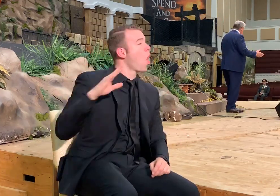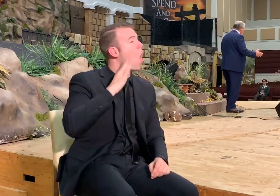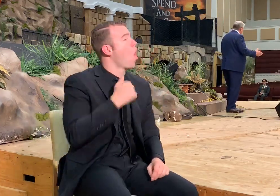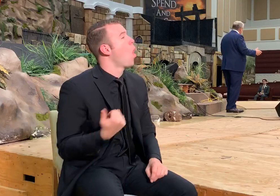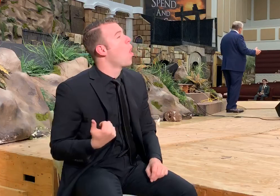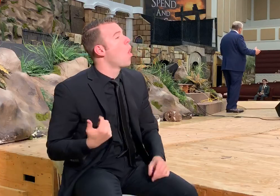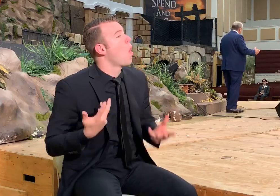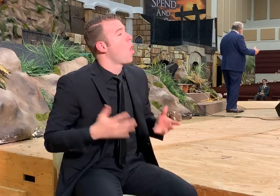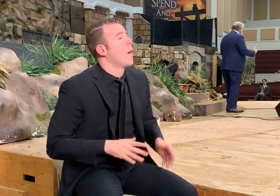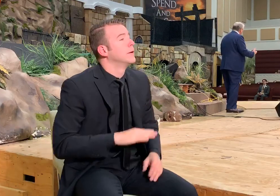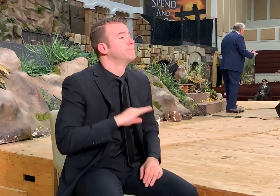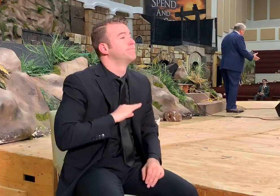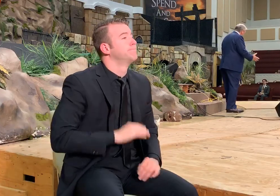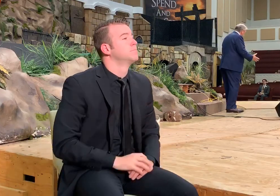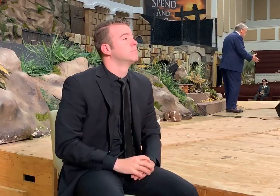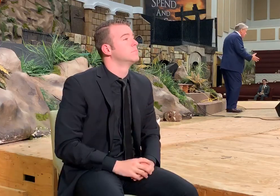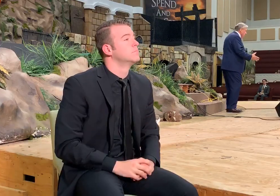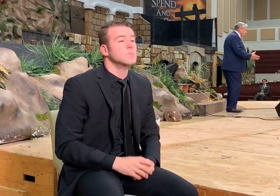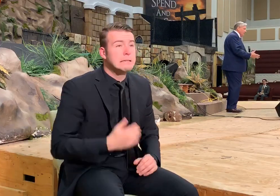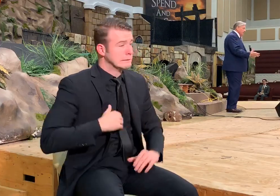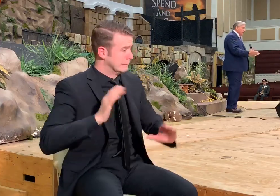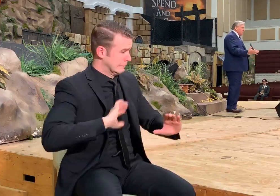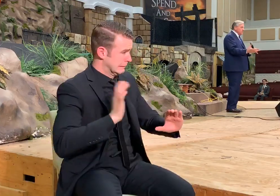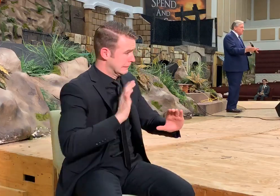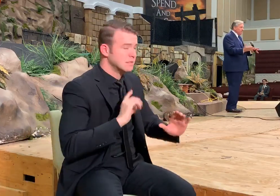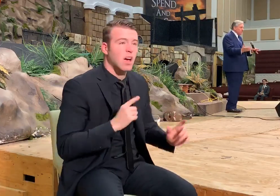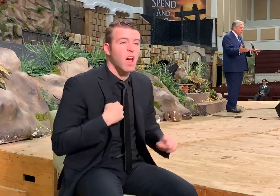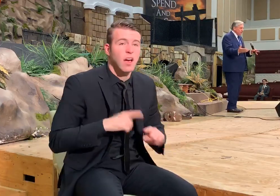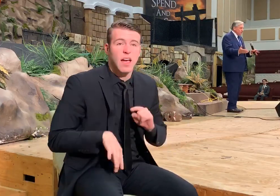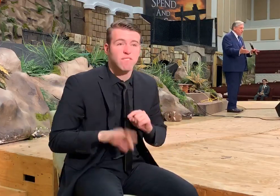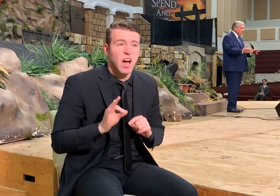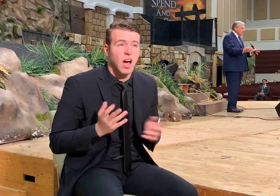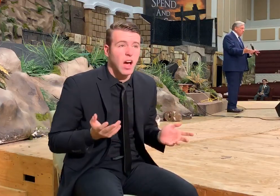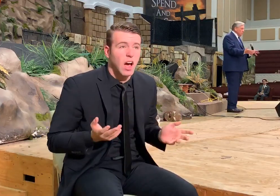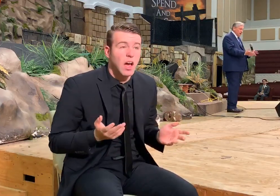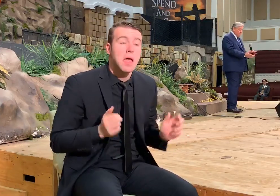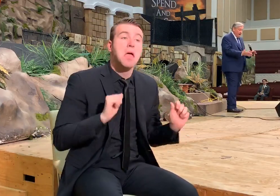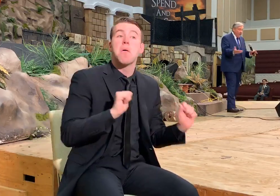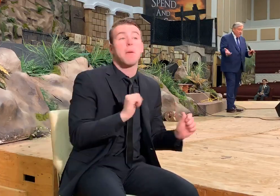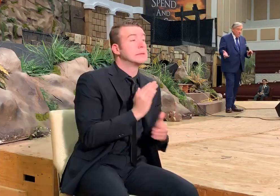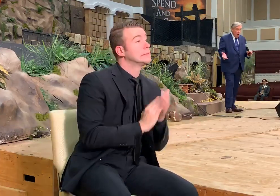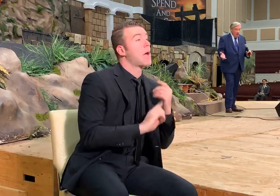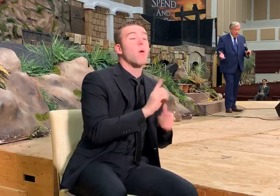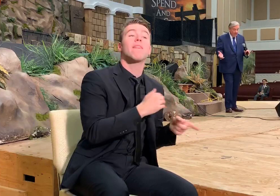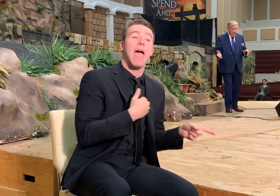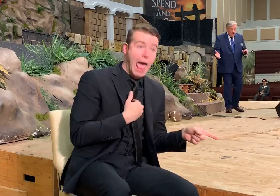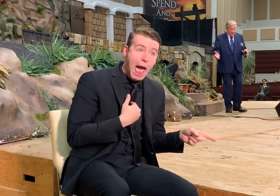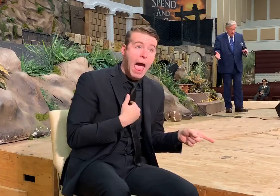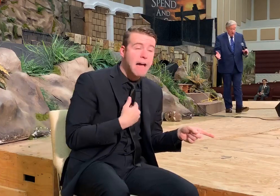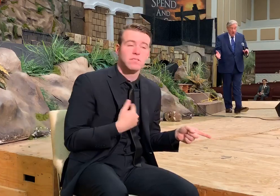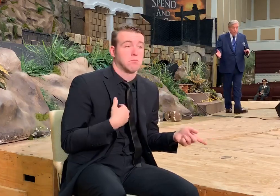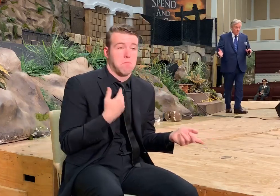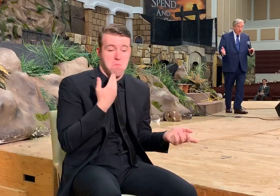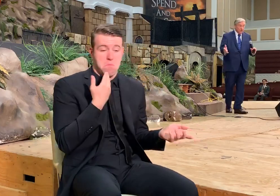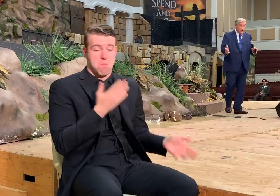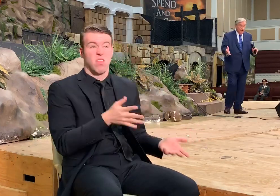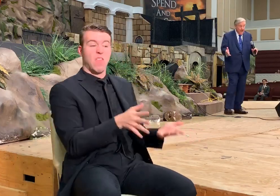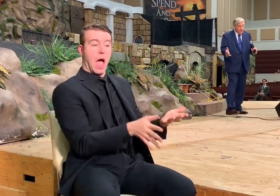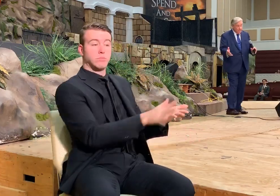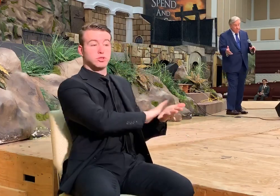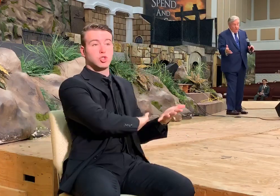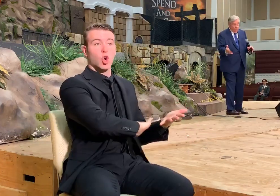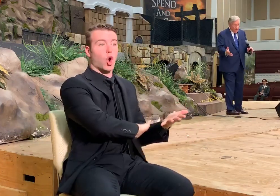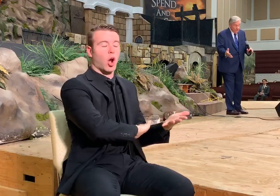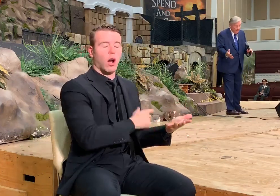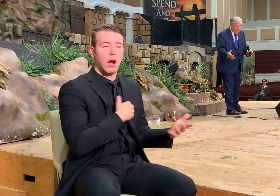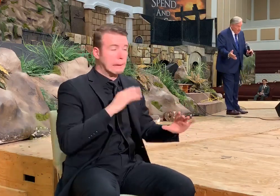but I don't know of it. There may be some secular historical record, but I don't know of it. It's so obscure that